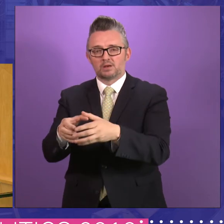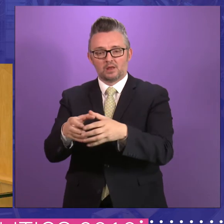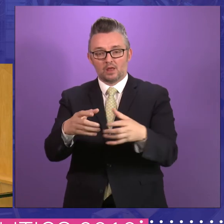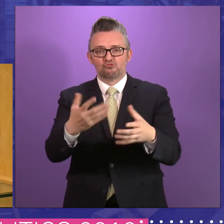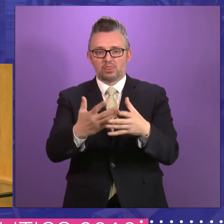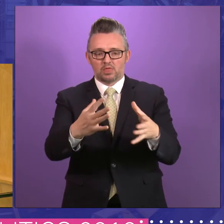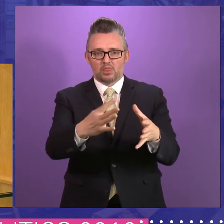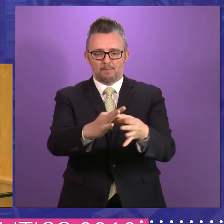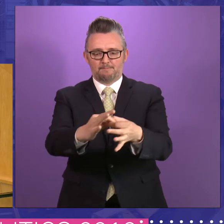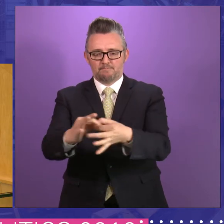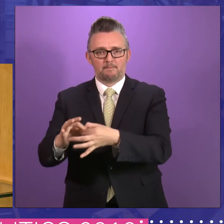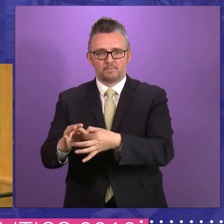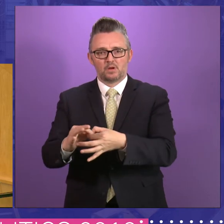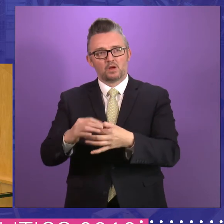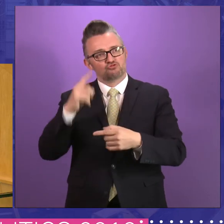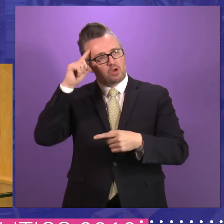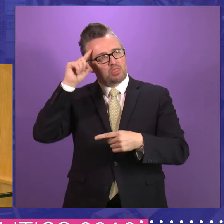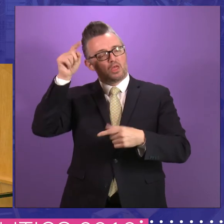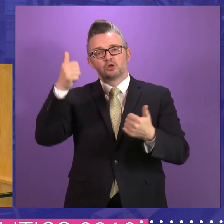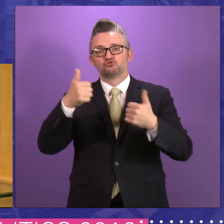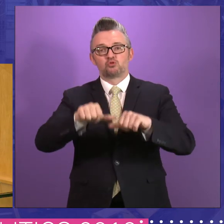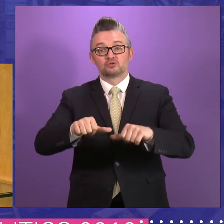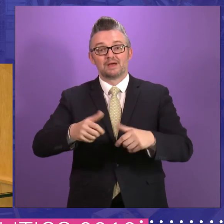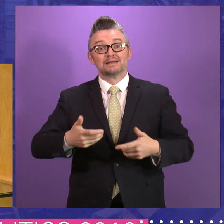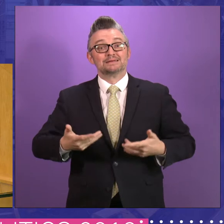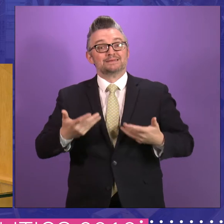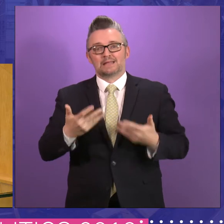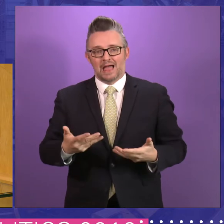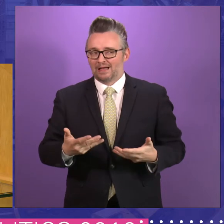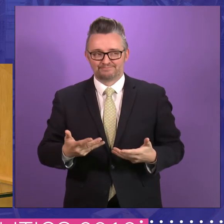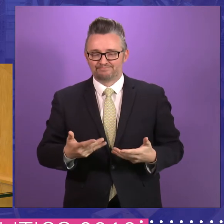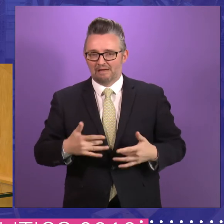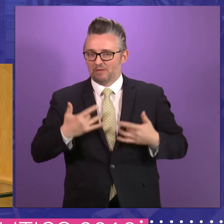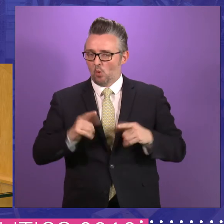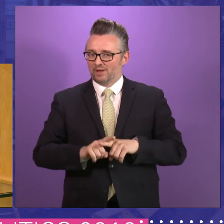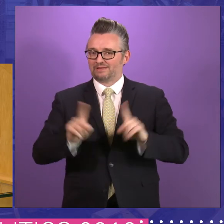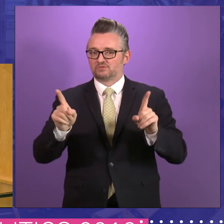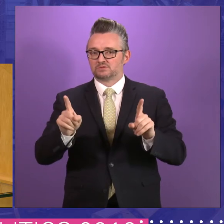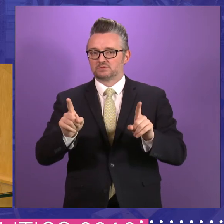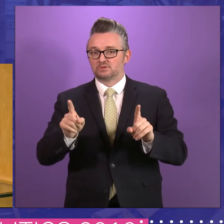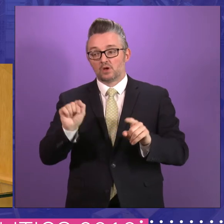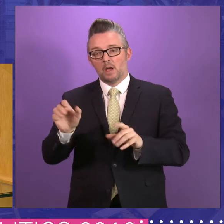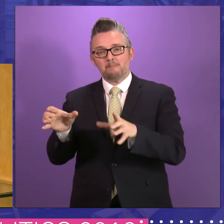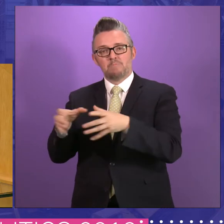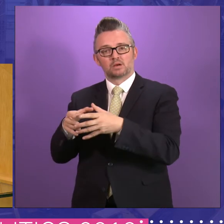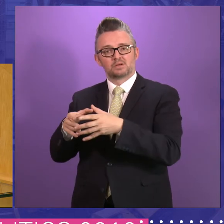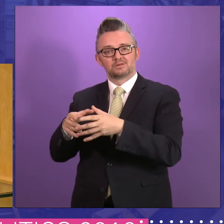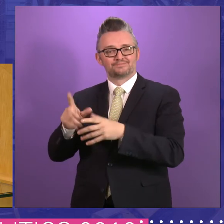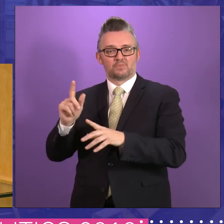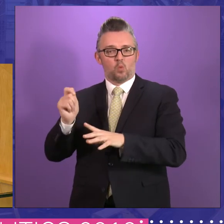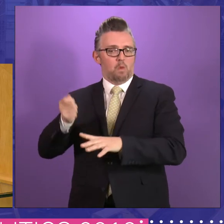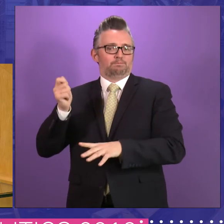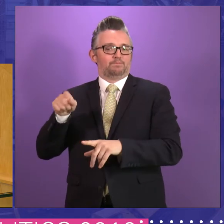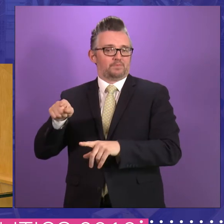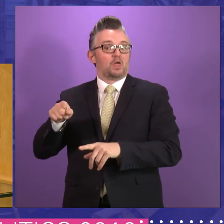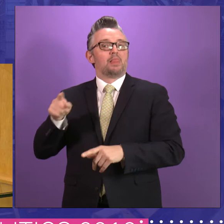solutions. And I get the feeling that that's not the case anymore, any longer, that the party whips are all powerful, and that's very